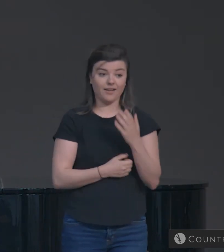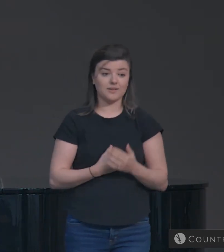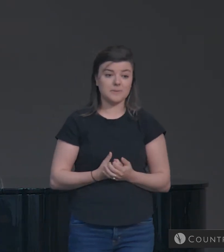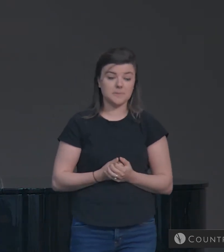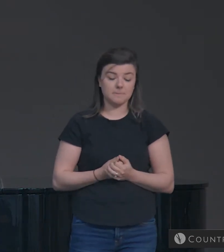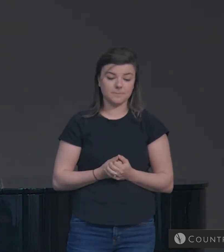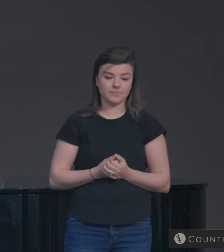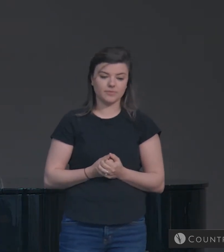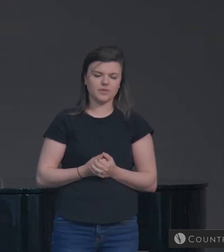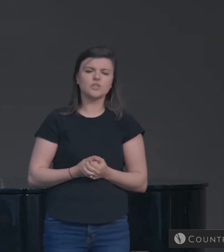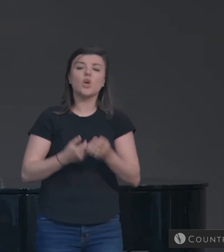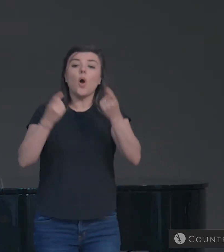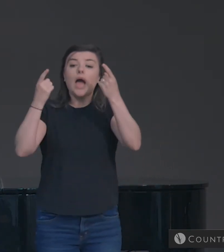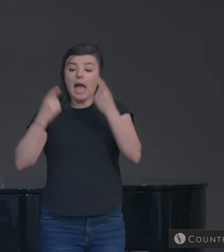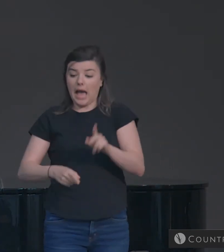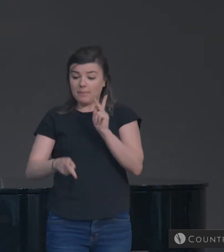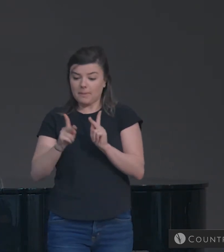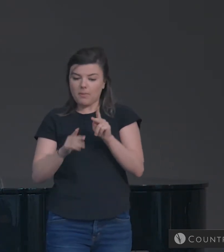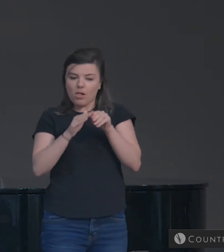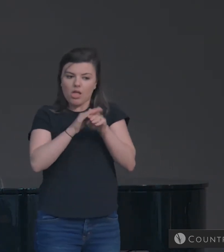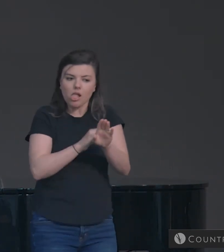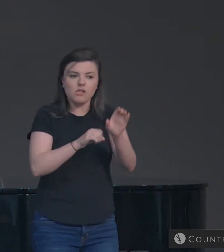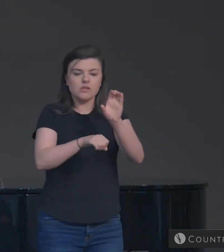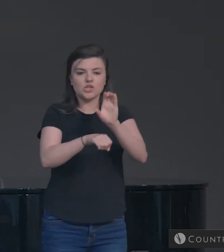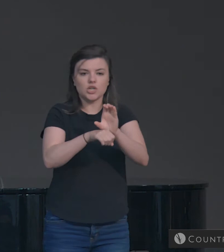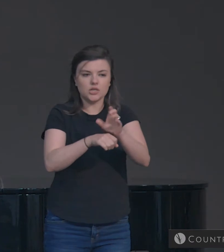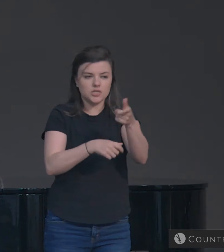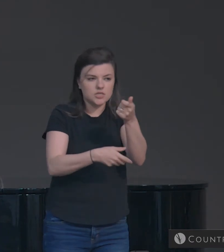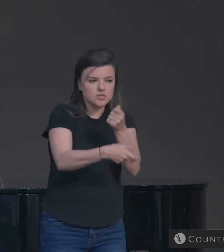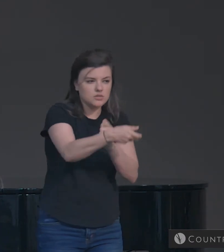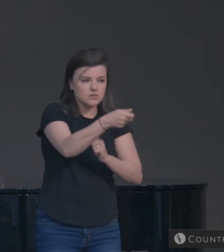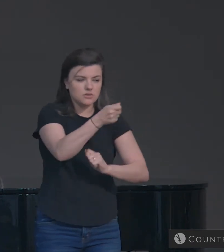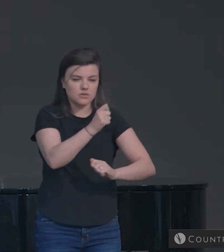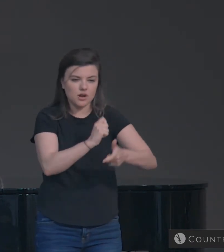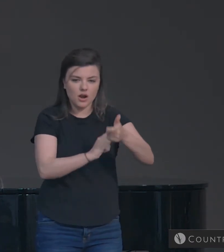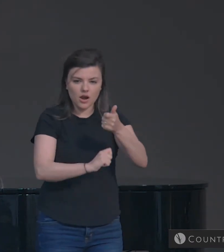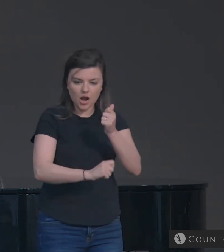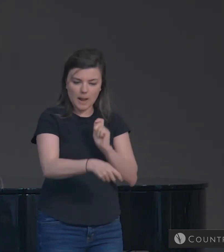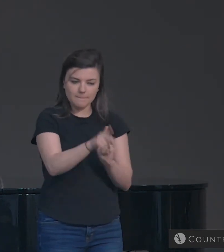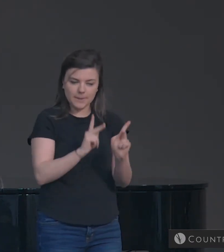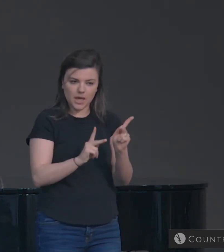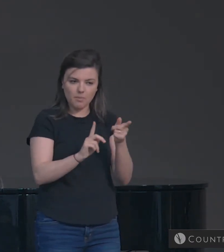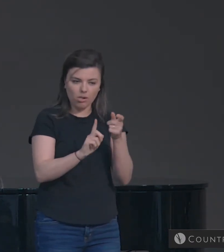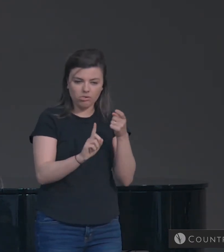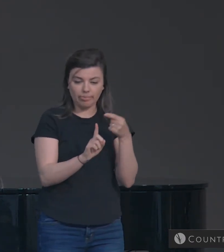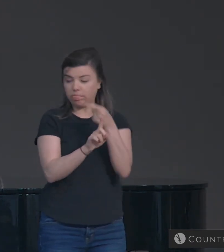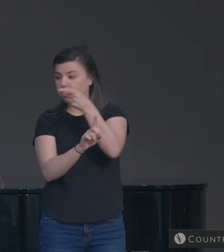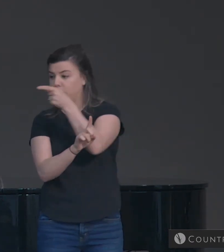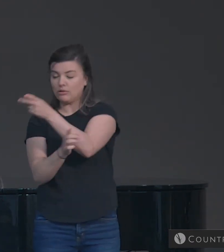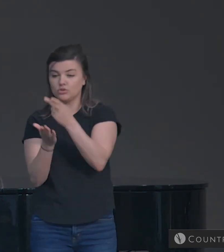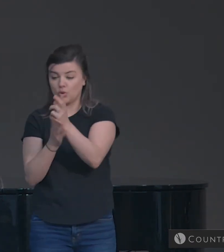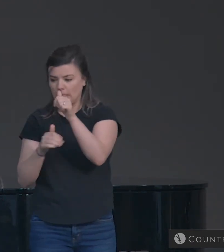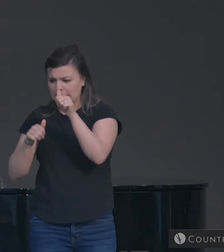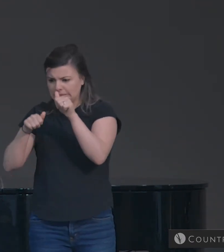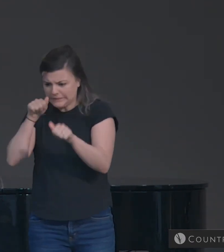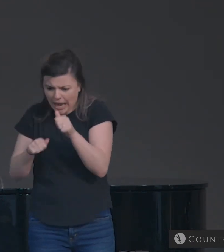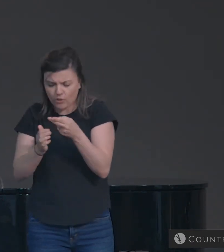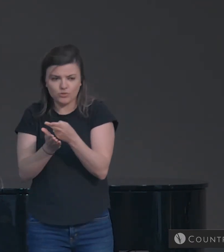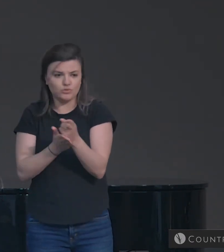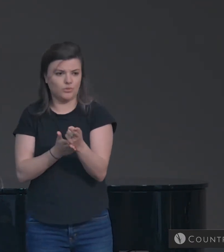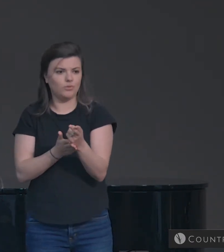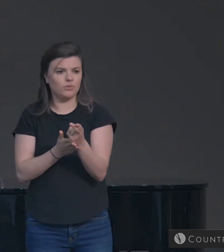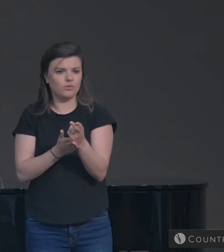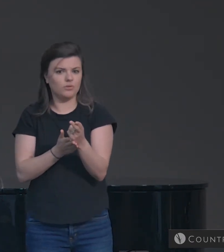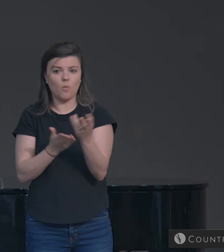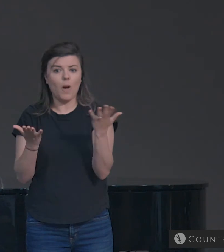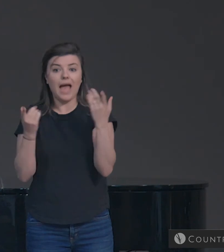When people come into the church and begin pulling others away from the truth, getting them to doubt the truth, you can bet